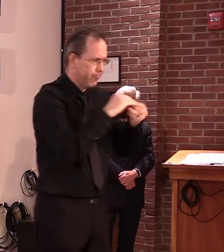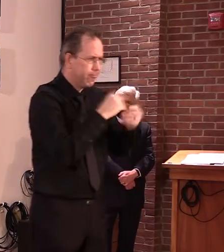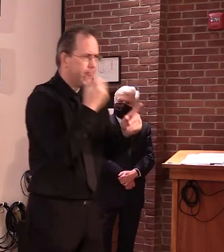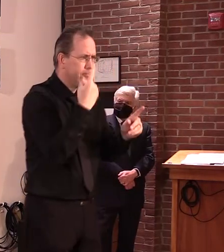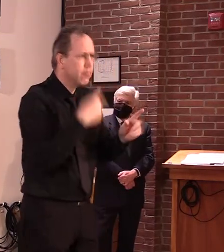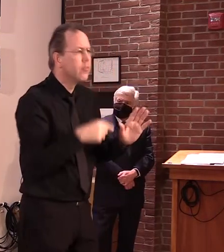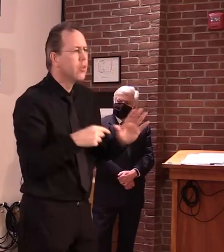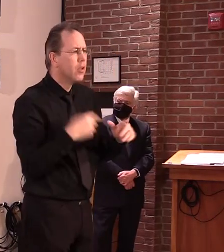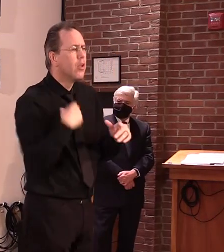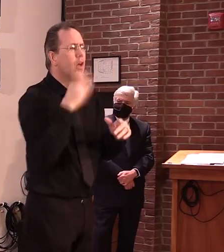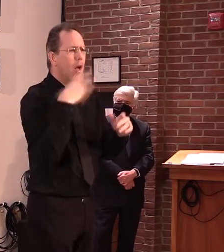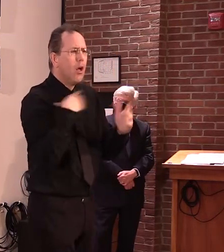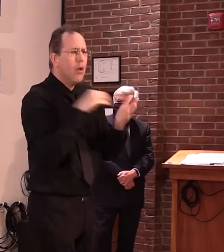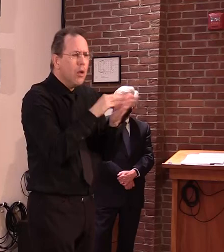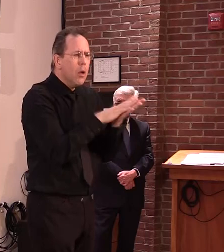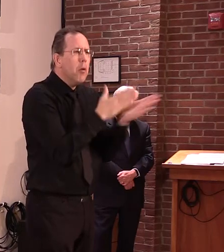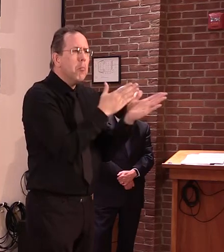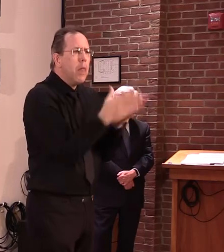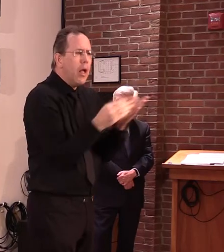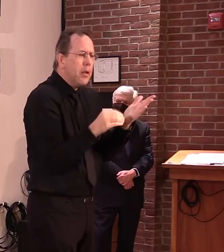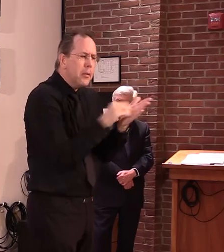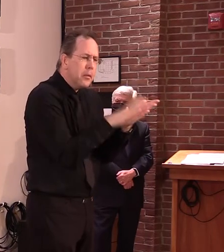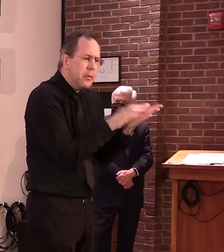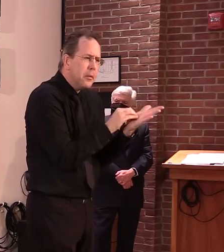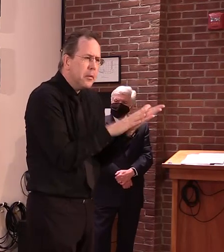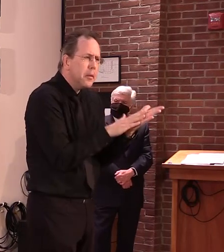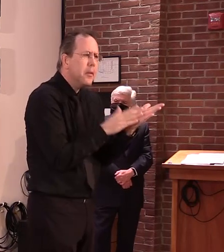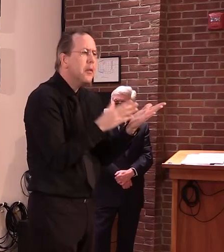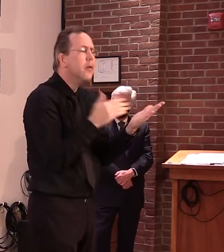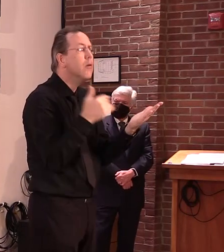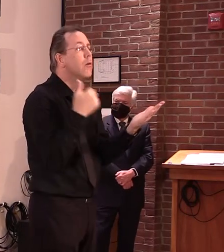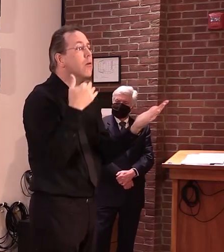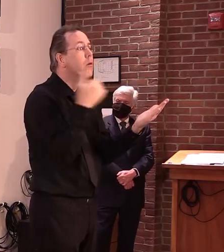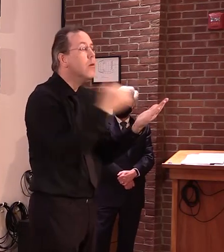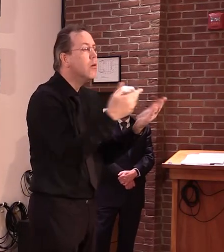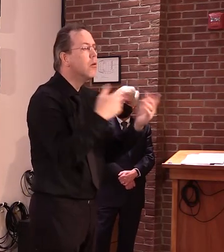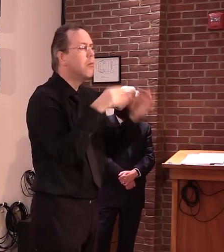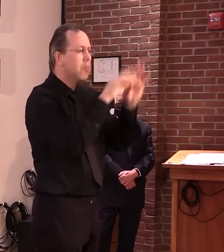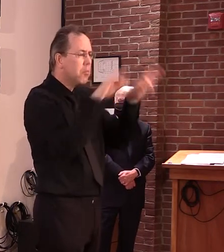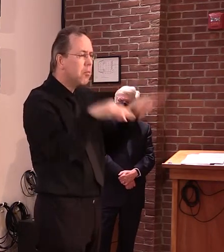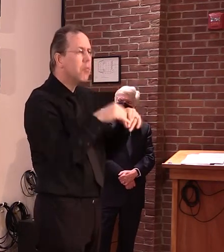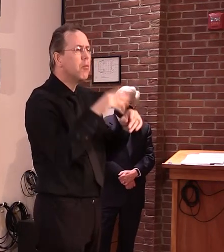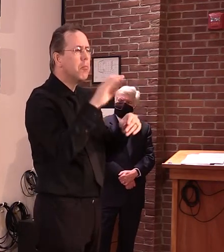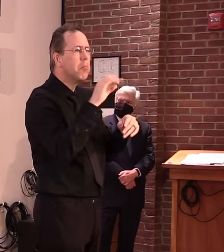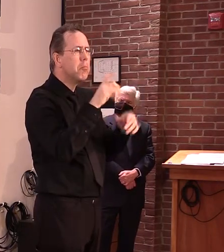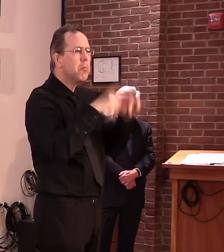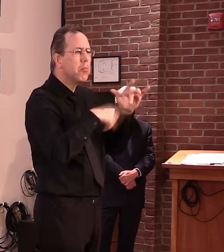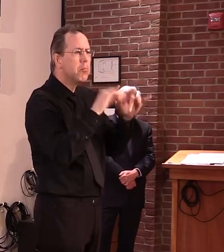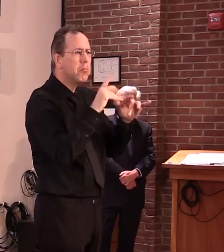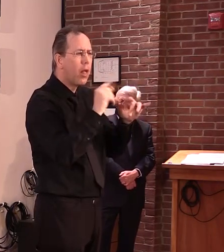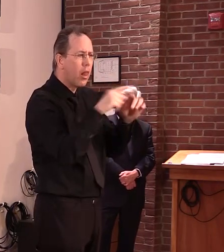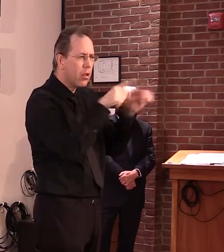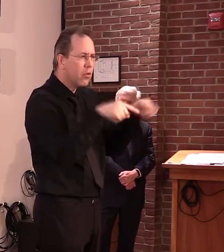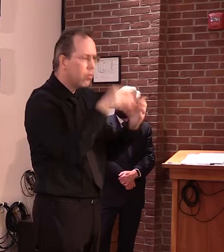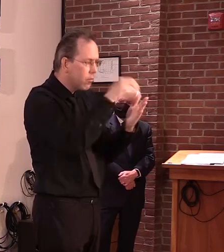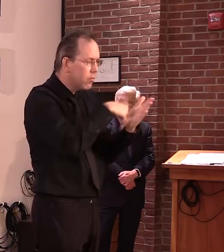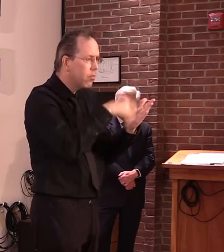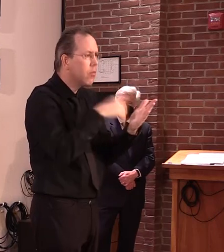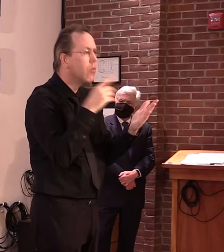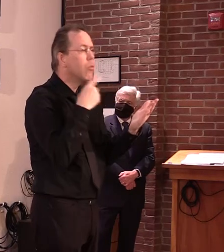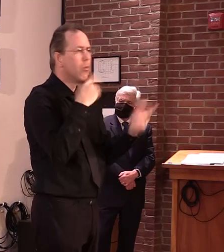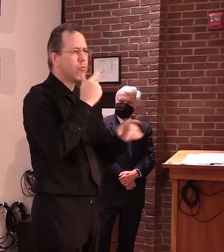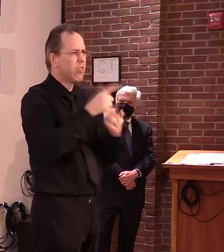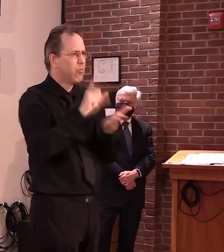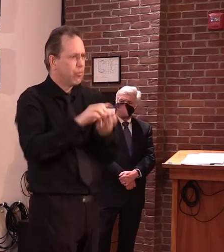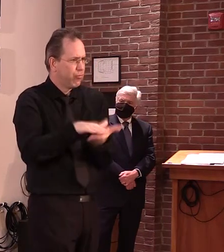place. Let's get the ballots. Let's get the machines. Let's get everything that we need in place like we're going to do it. But I'm just saying